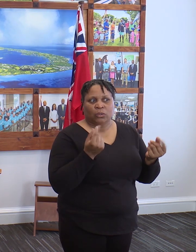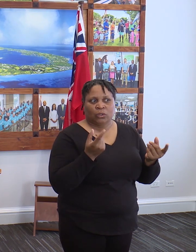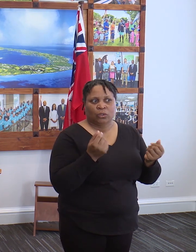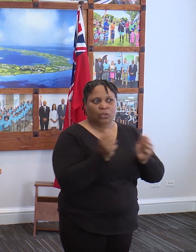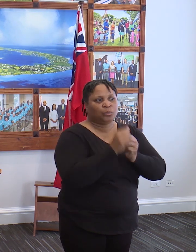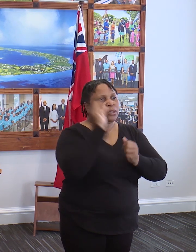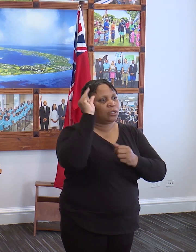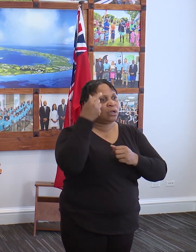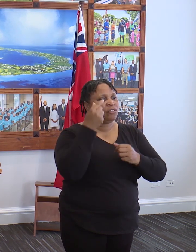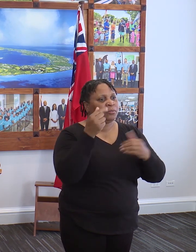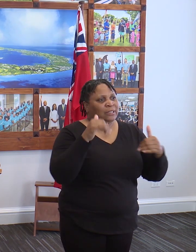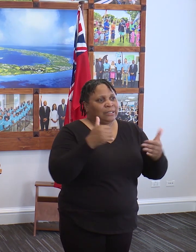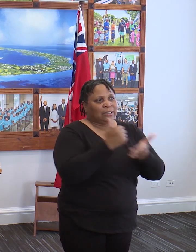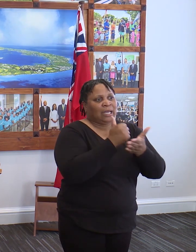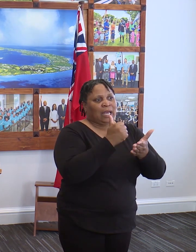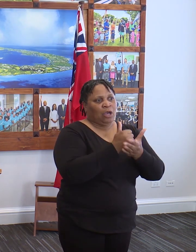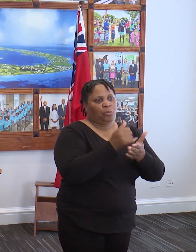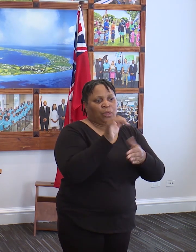mitigate those impacts?